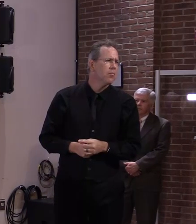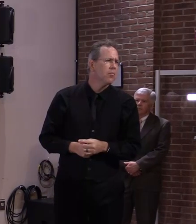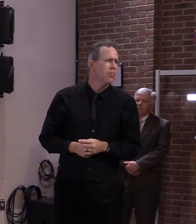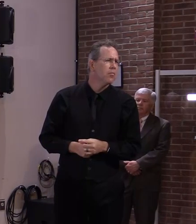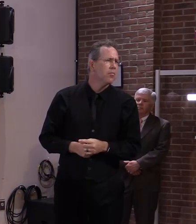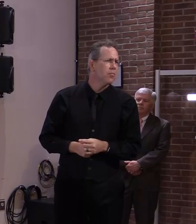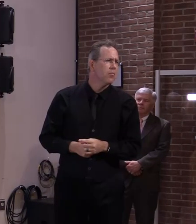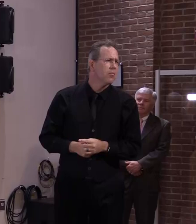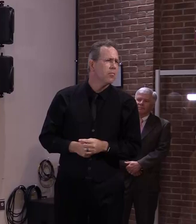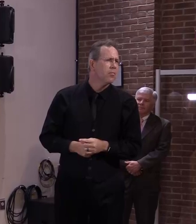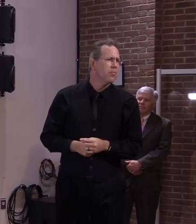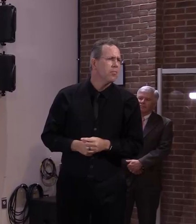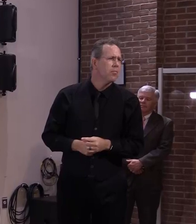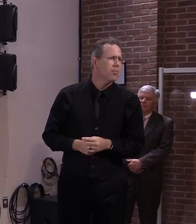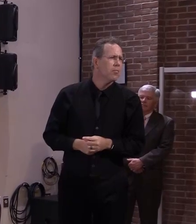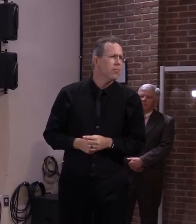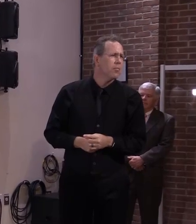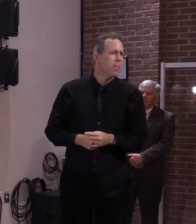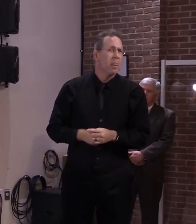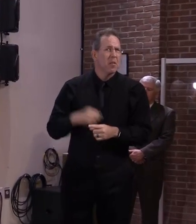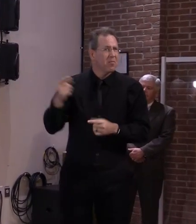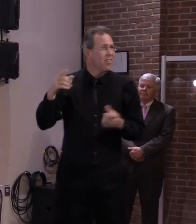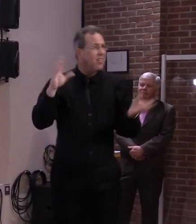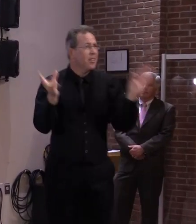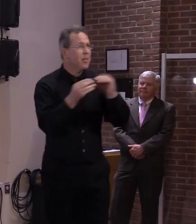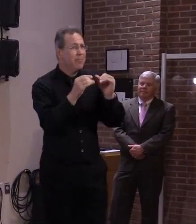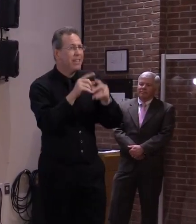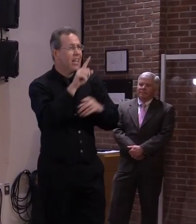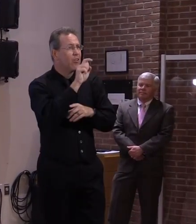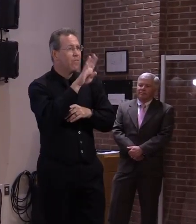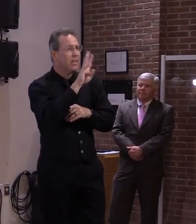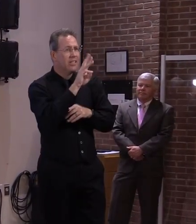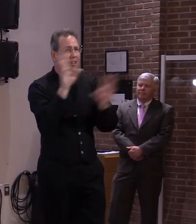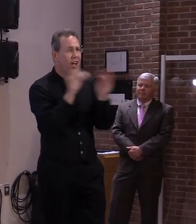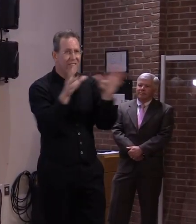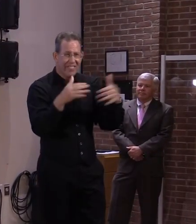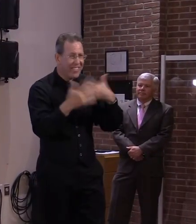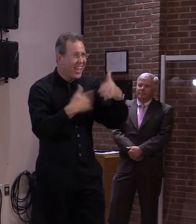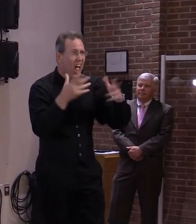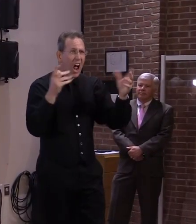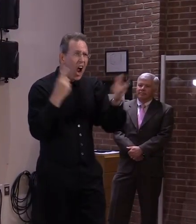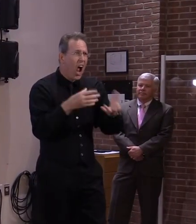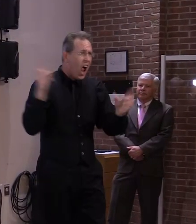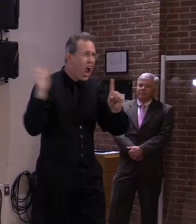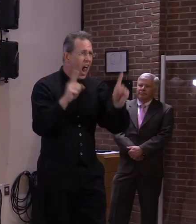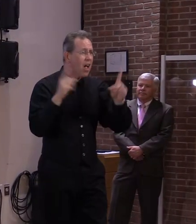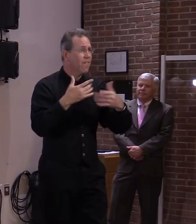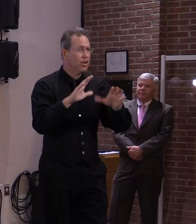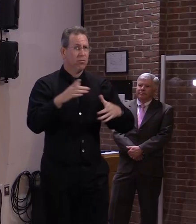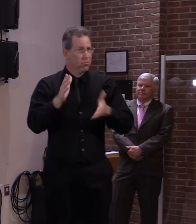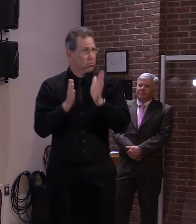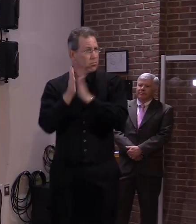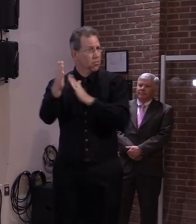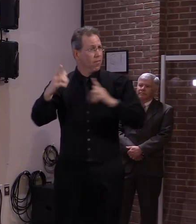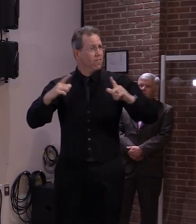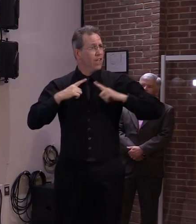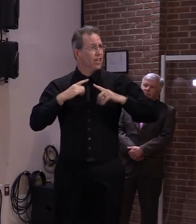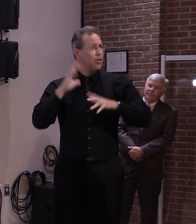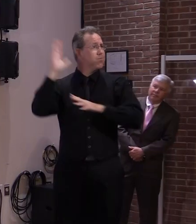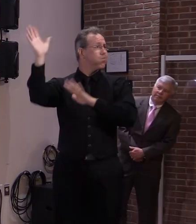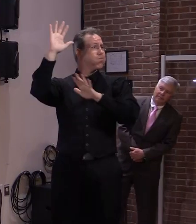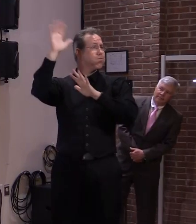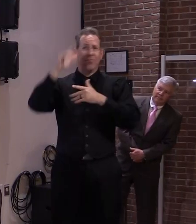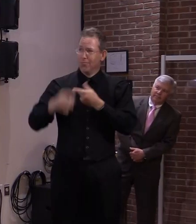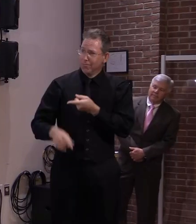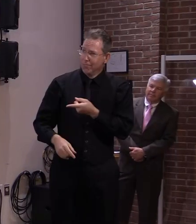all of you? Yeah. I, I believe that I missed at least one, I believe. And Dr. Levine